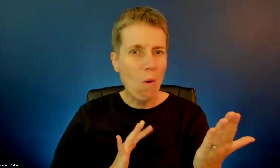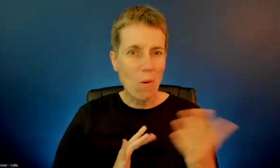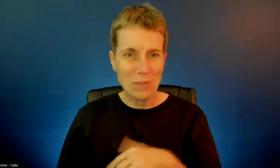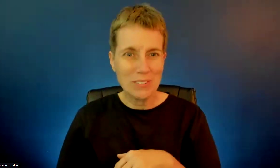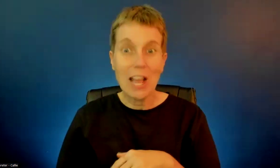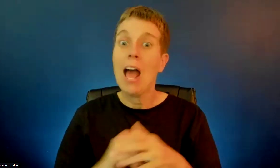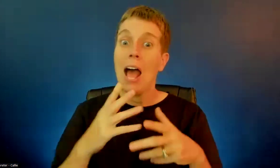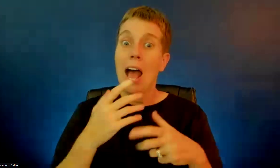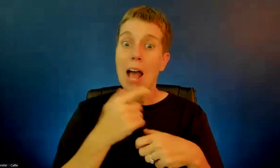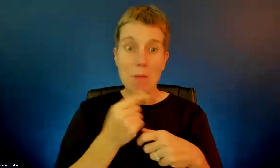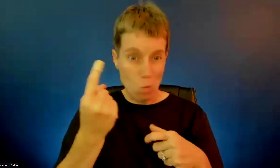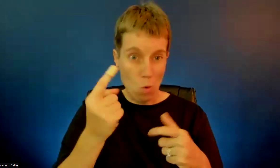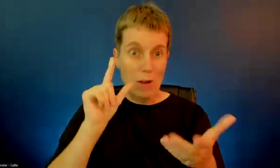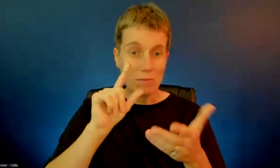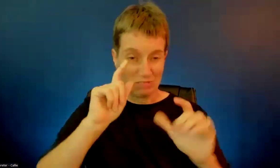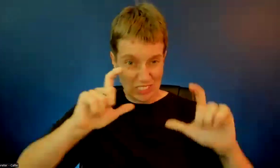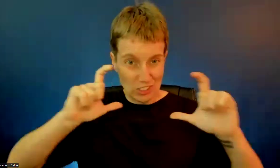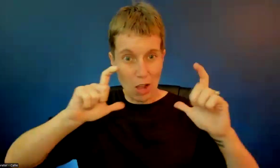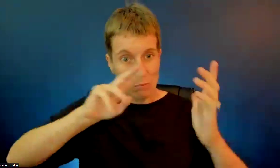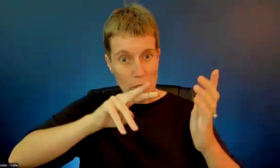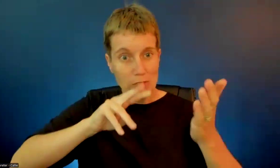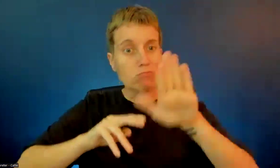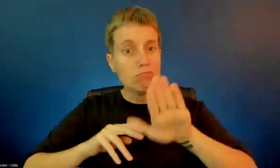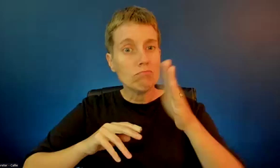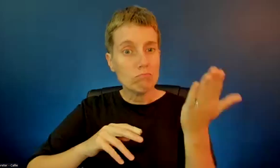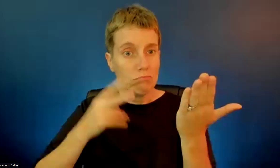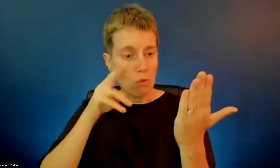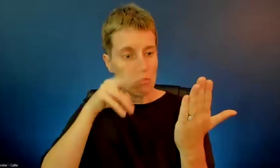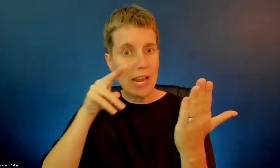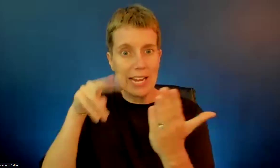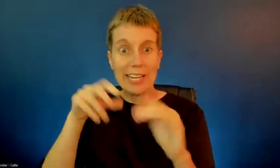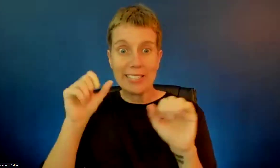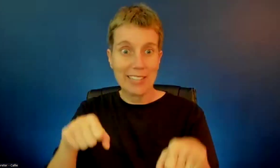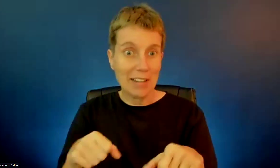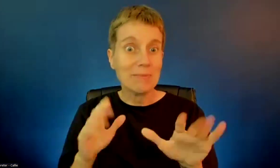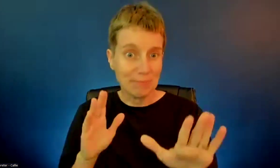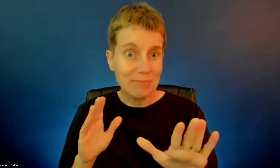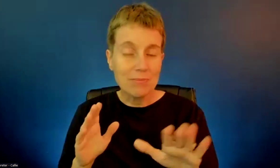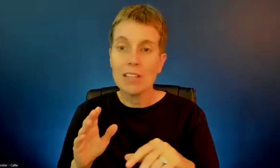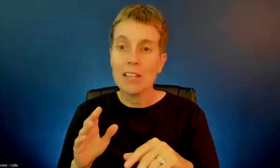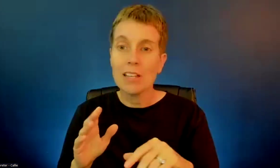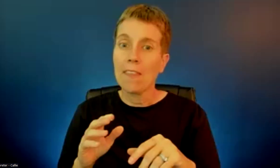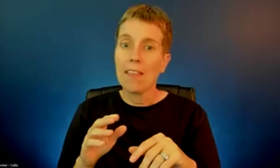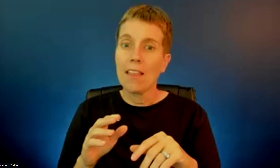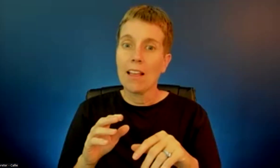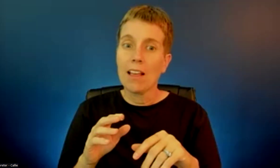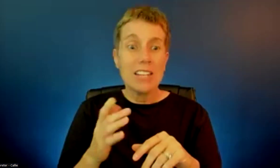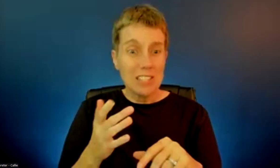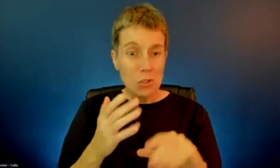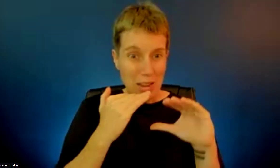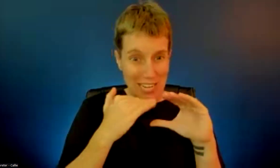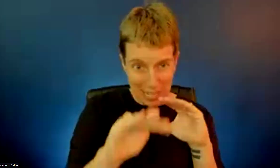that it's on one page that you can flip front and back. If any commission member would prefer that I mail them a copy